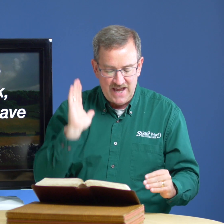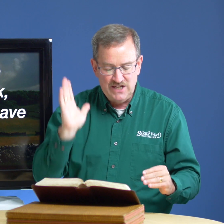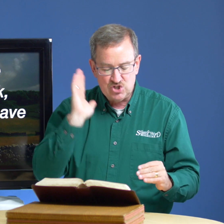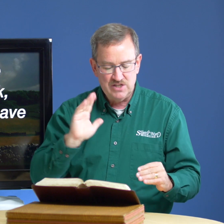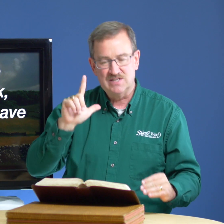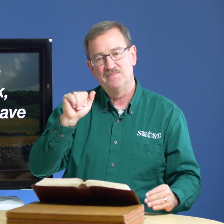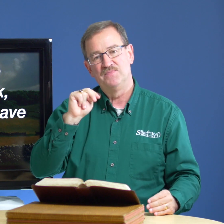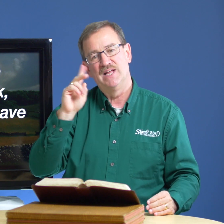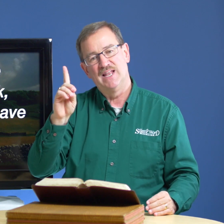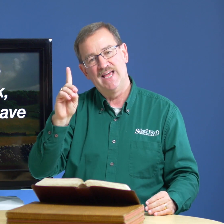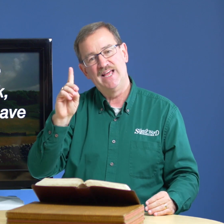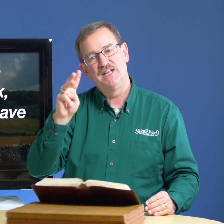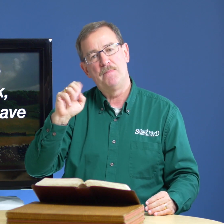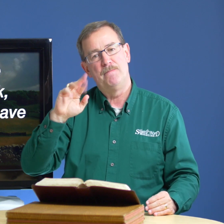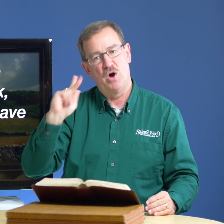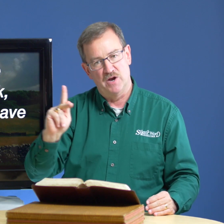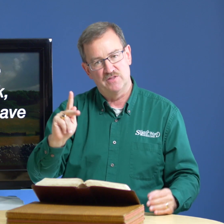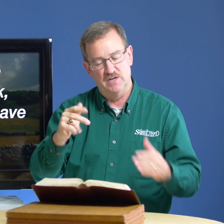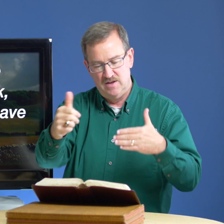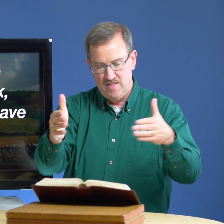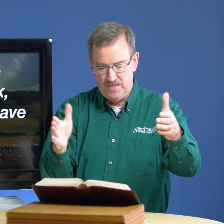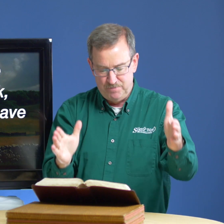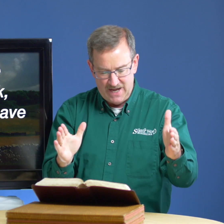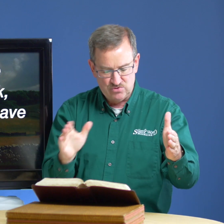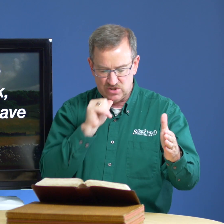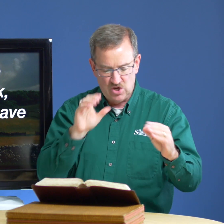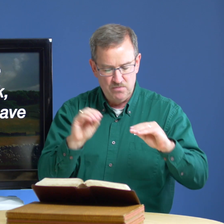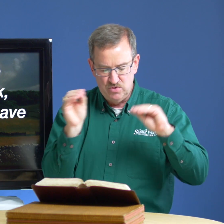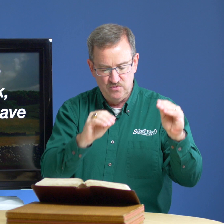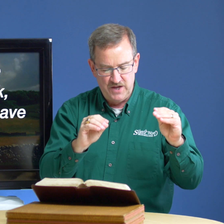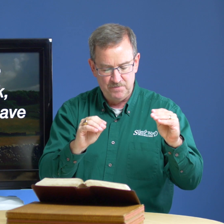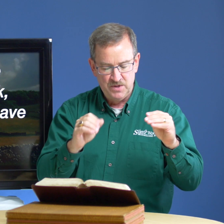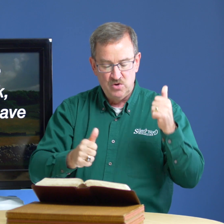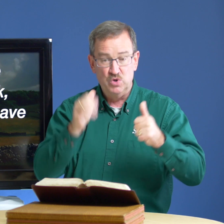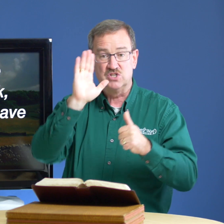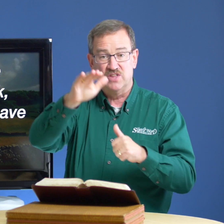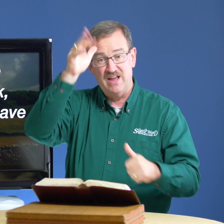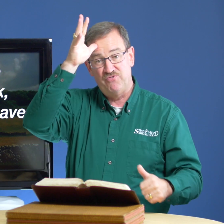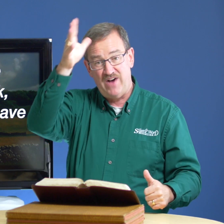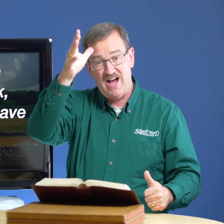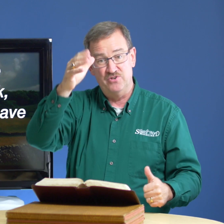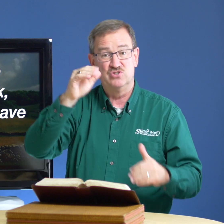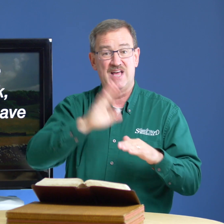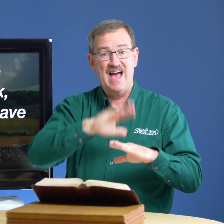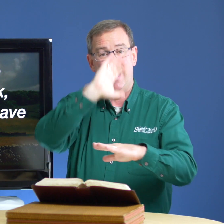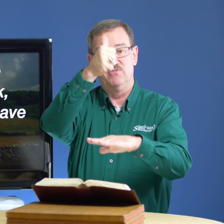ancient landmark the the boundaries don't move them which thy fathers have